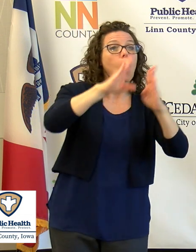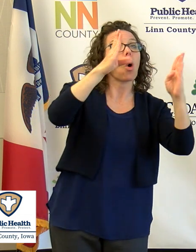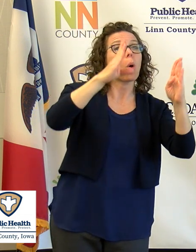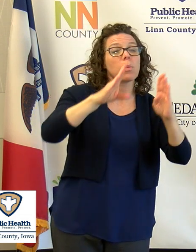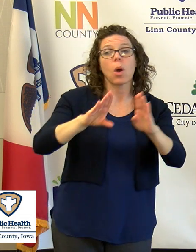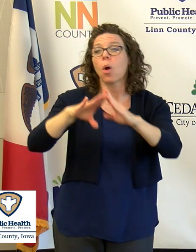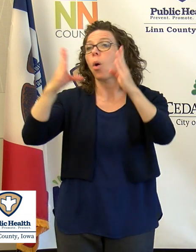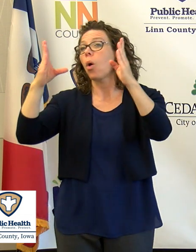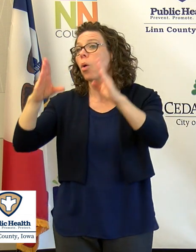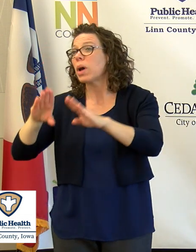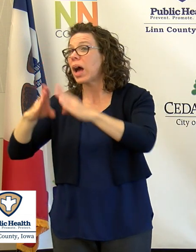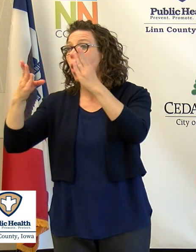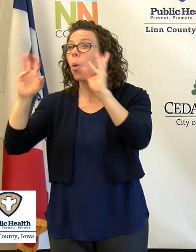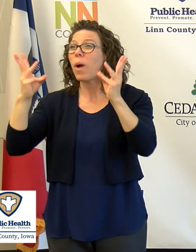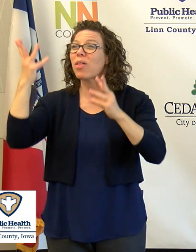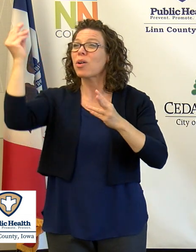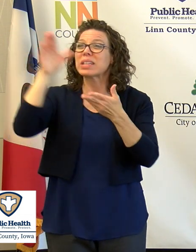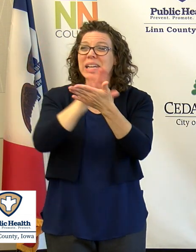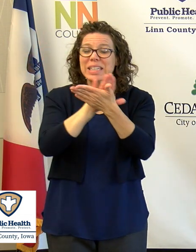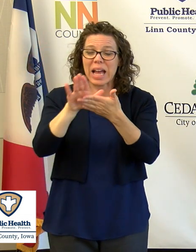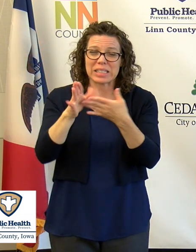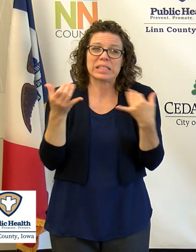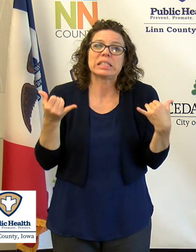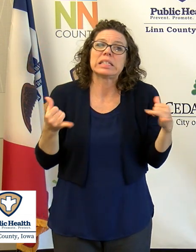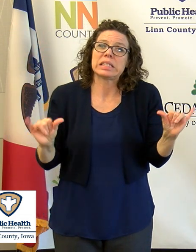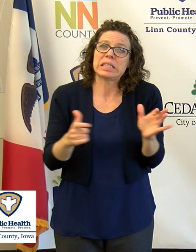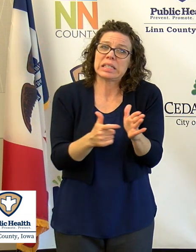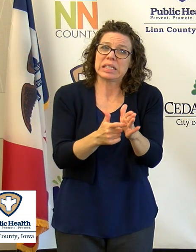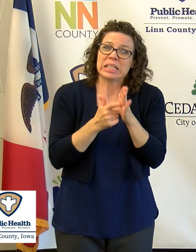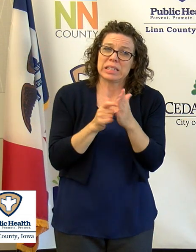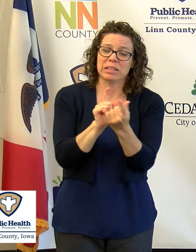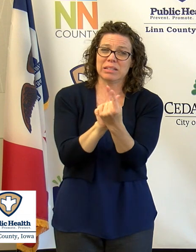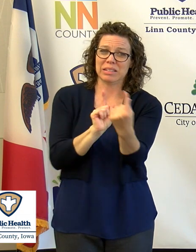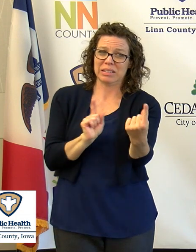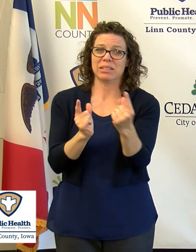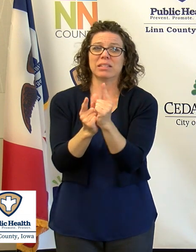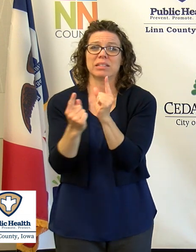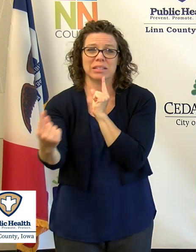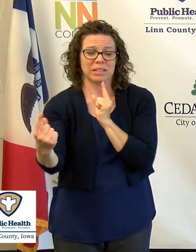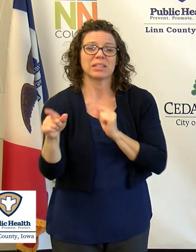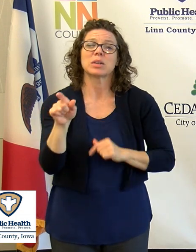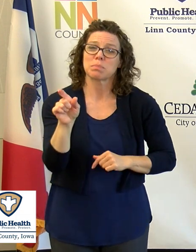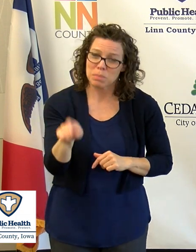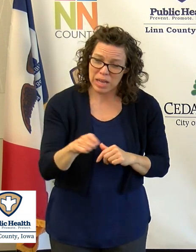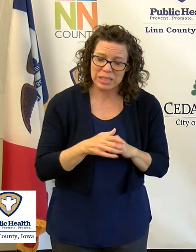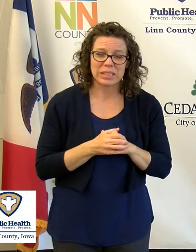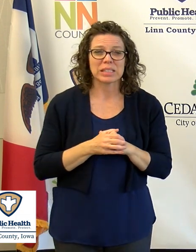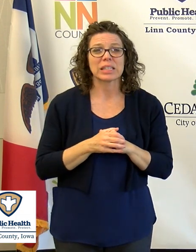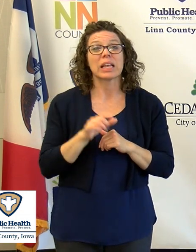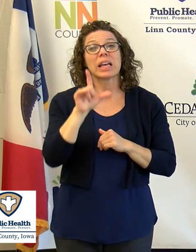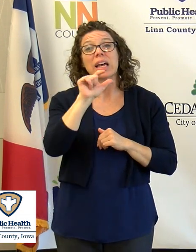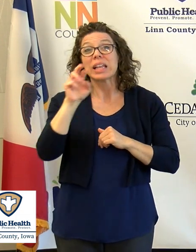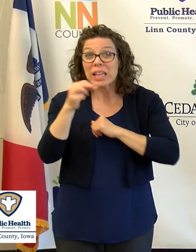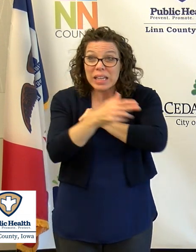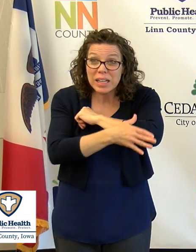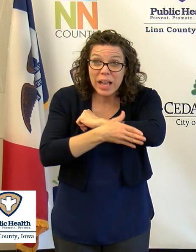everyone must continue to practice social distancing. In Lynn County,